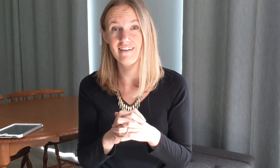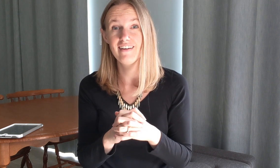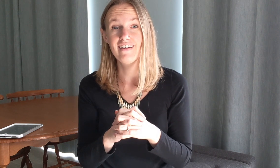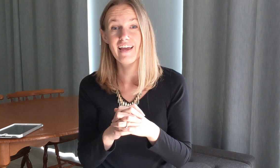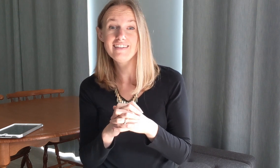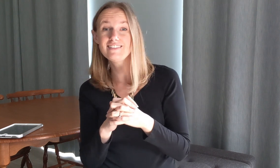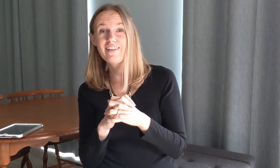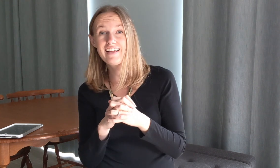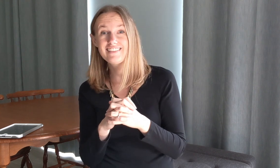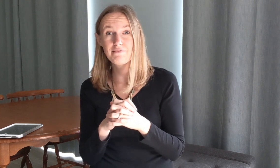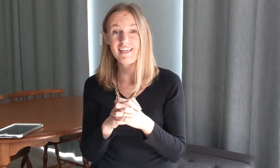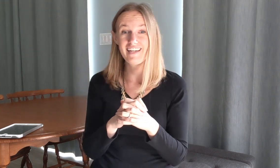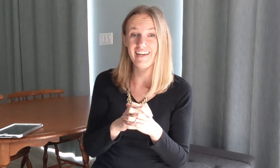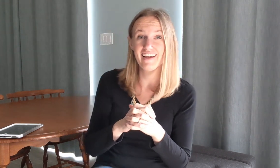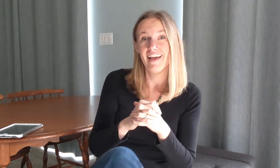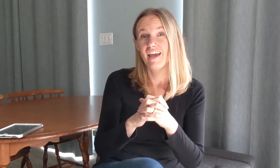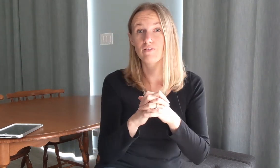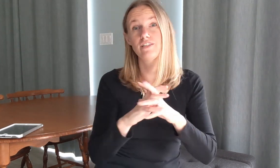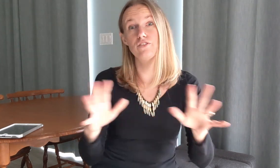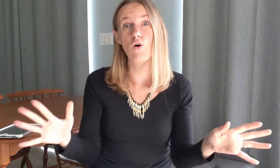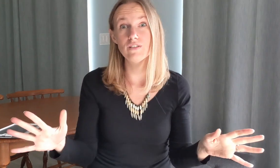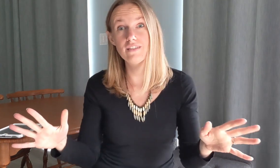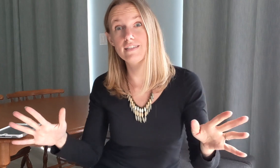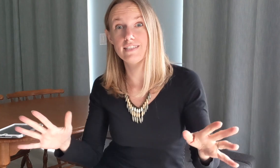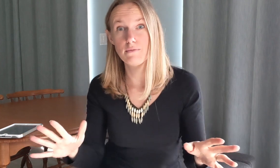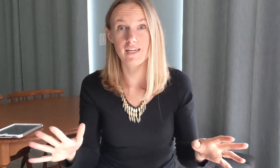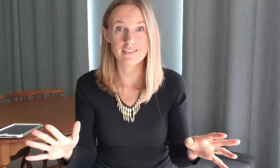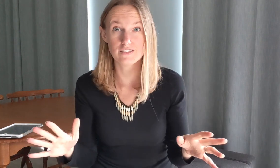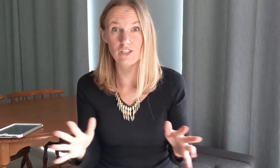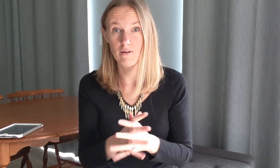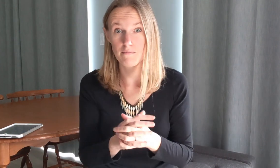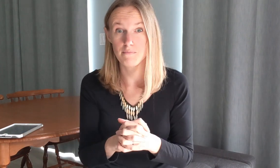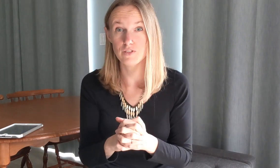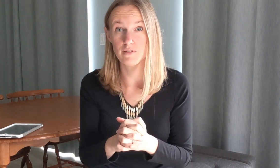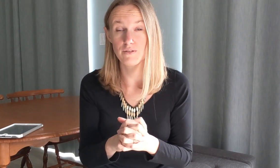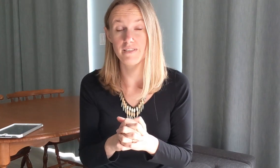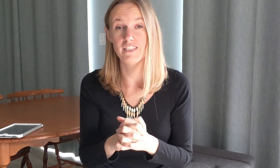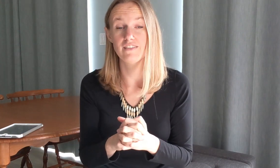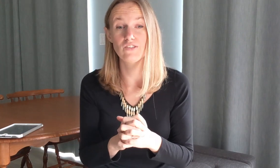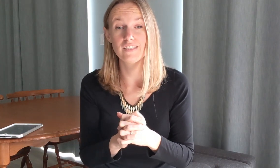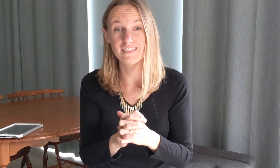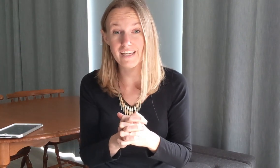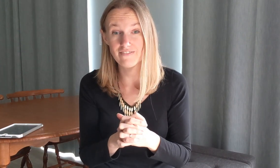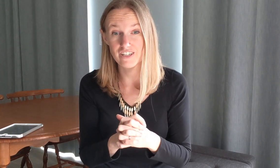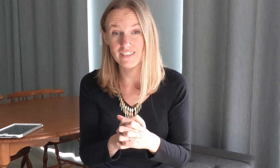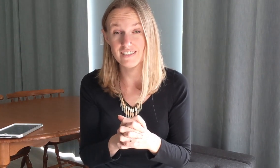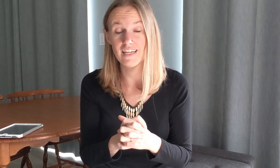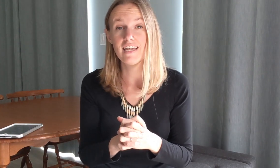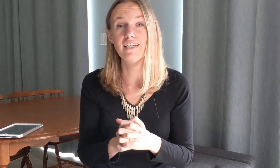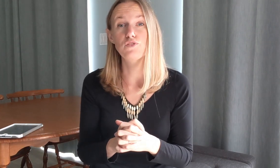okay so that's the beginning and we're gonna do the whole song today because there's so so much repetition so the second verse is